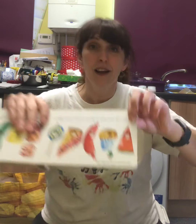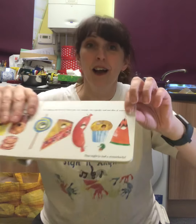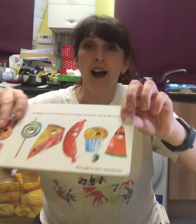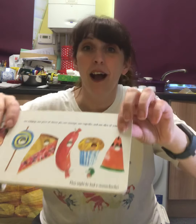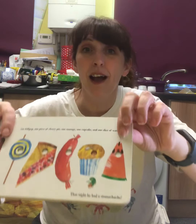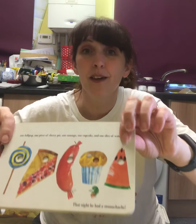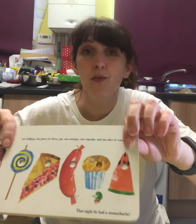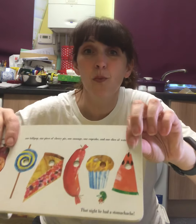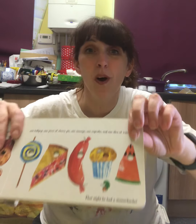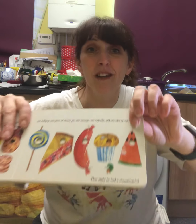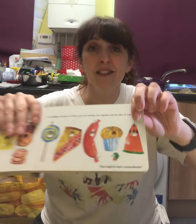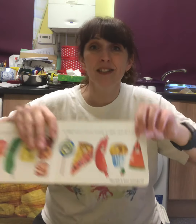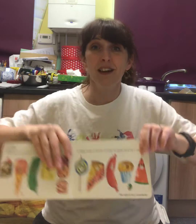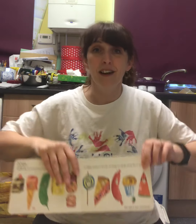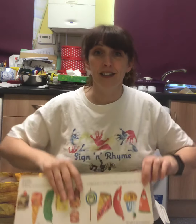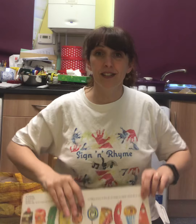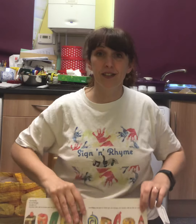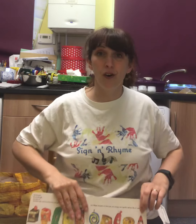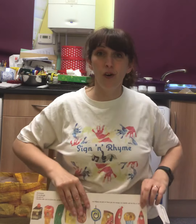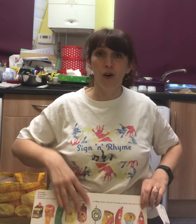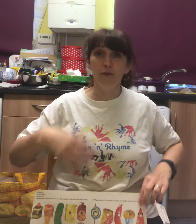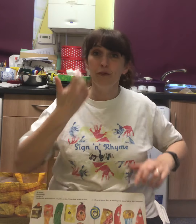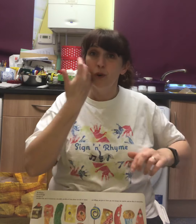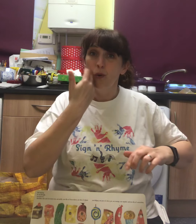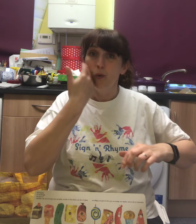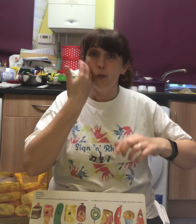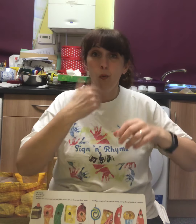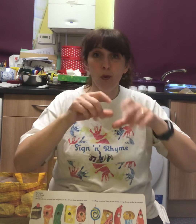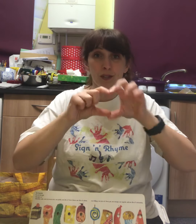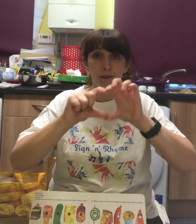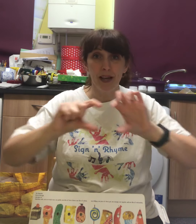And one slice of watermelon.